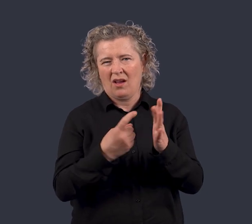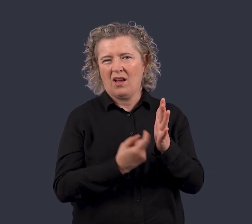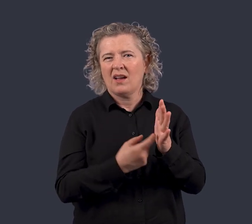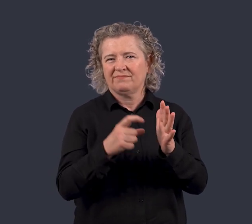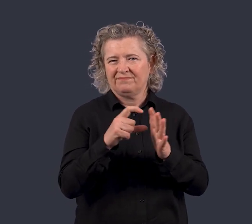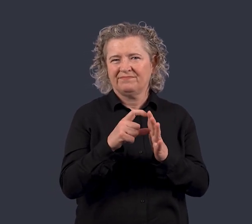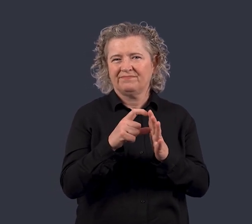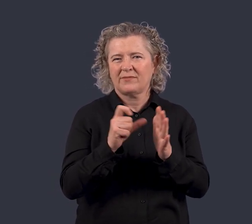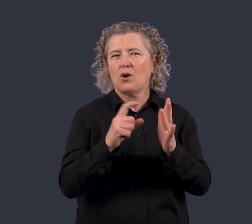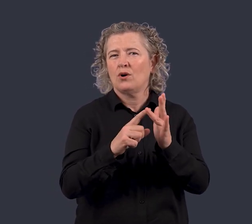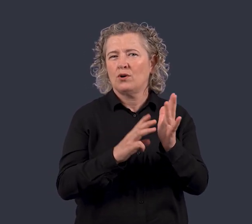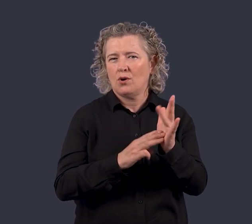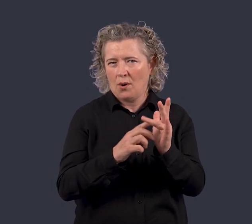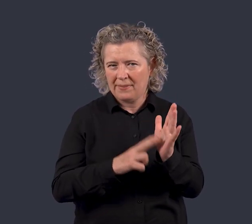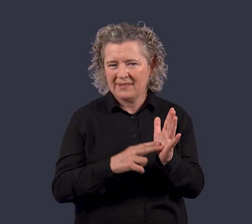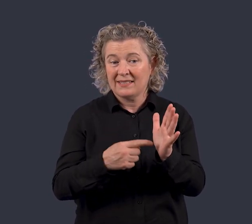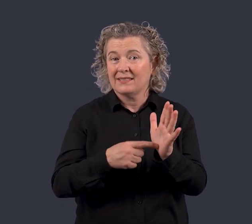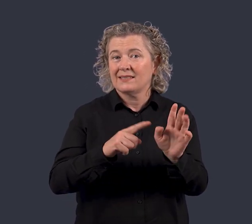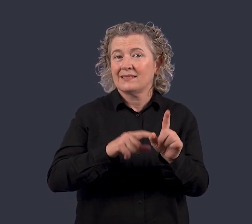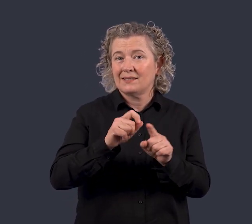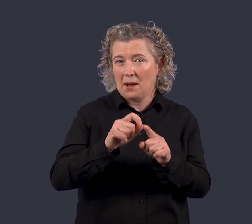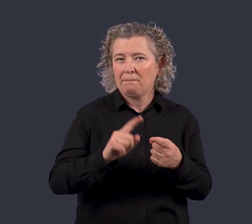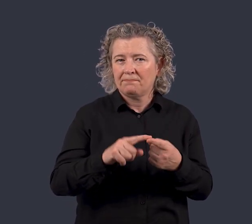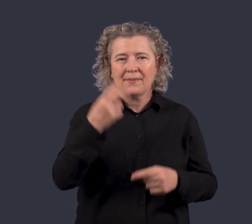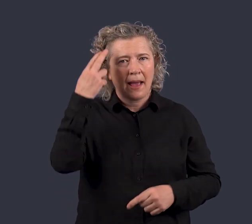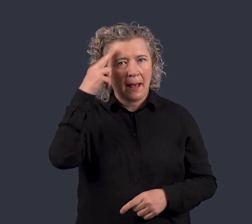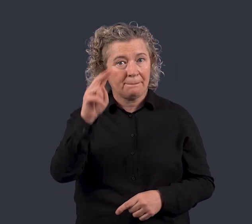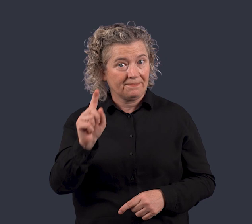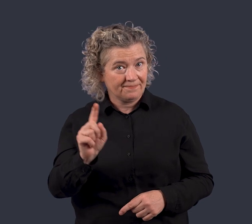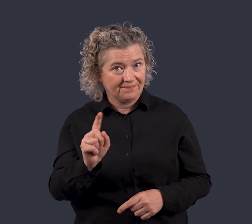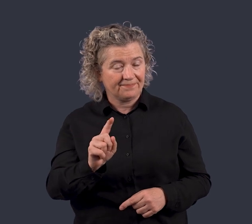Some of the most common types of IRDs include...